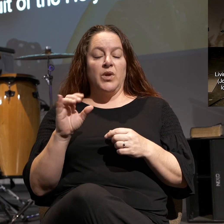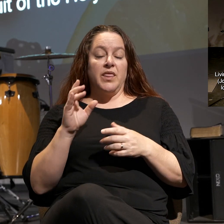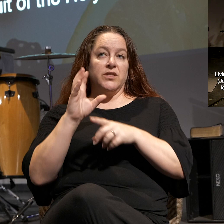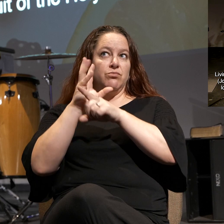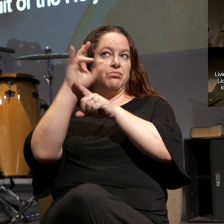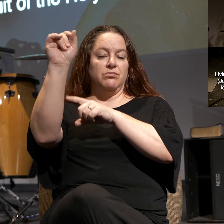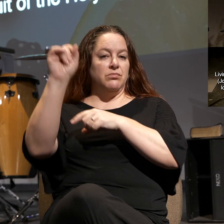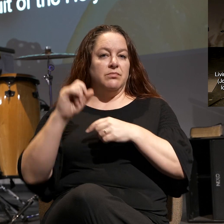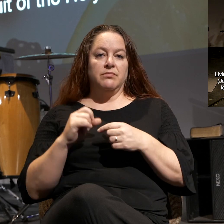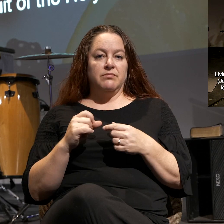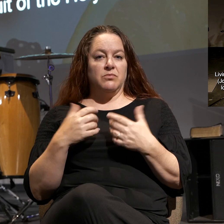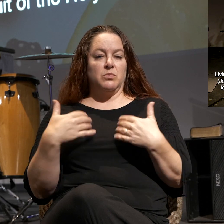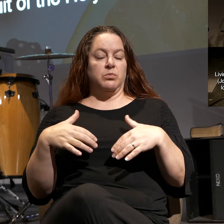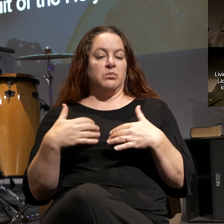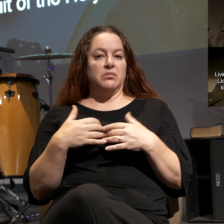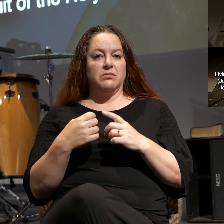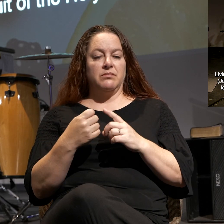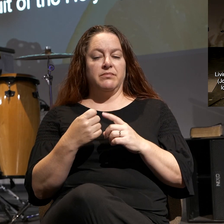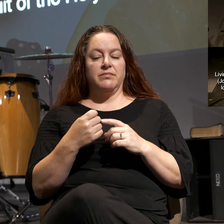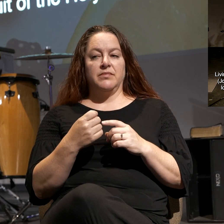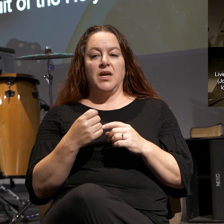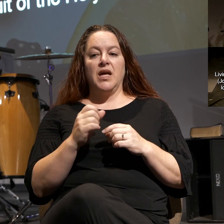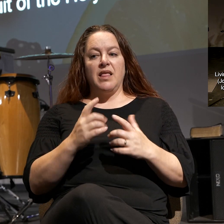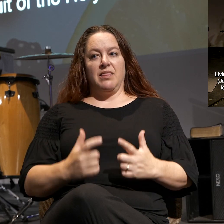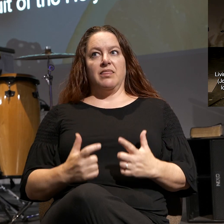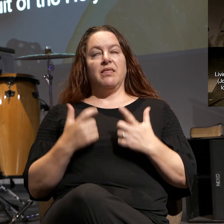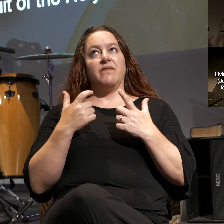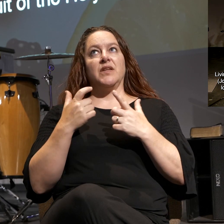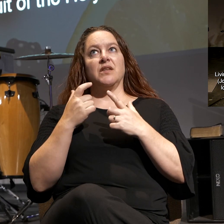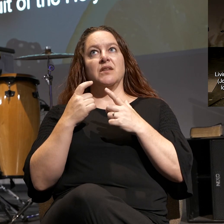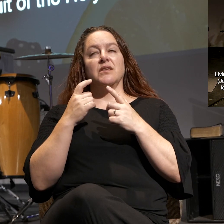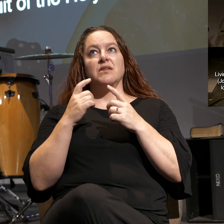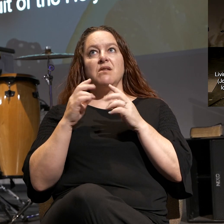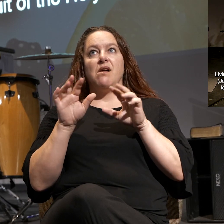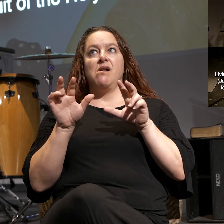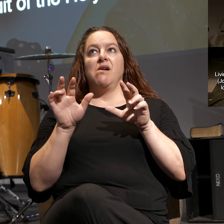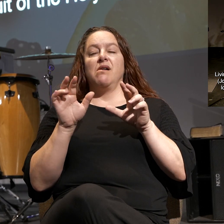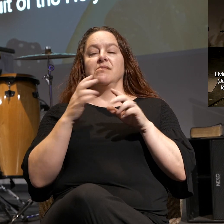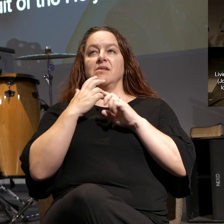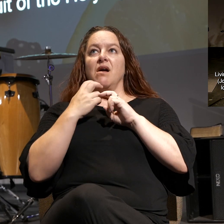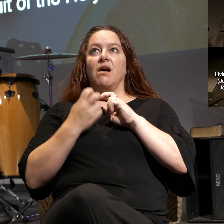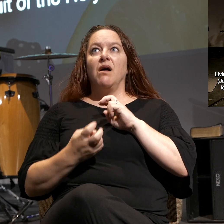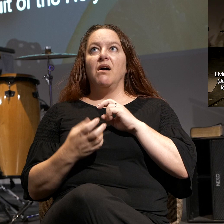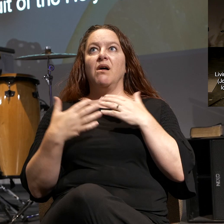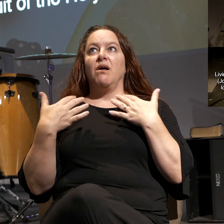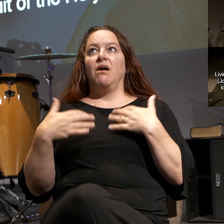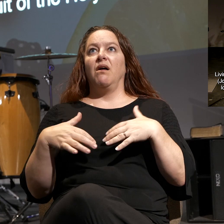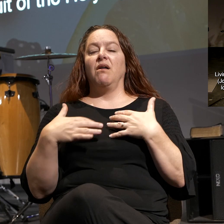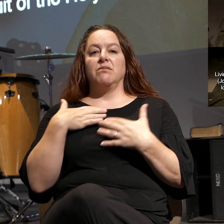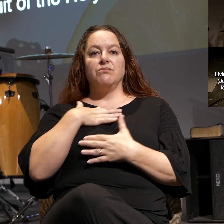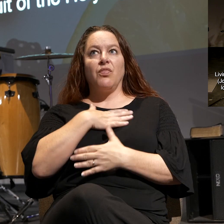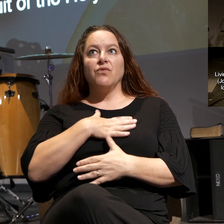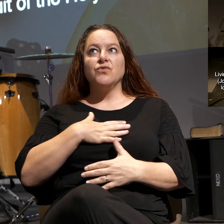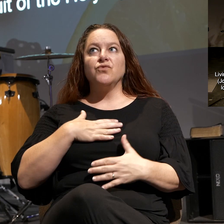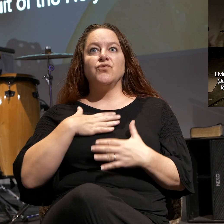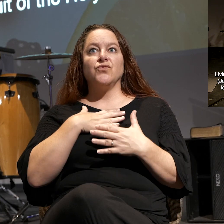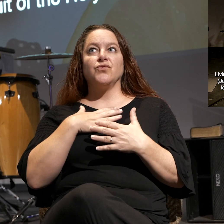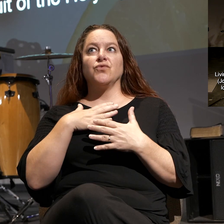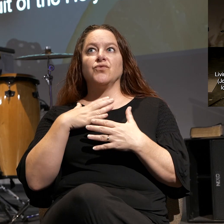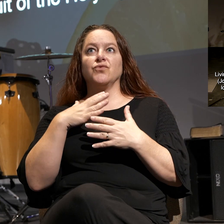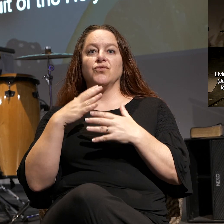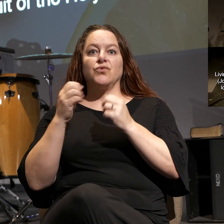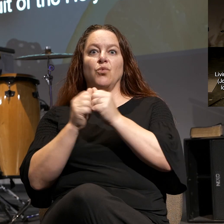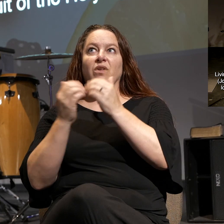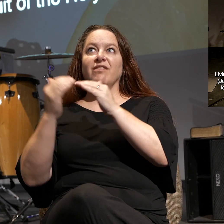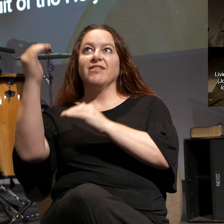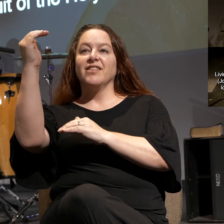world. And in fact, it is living fascinated in the superior pleasures as opposed to